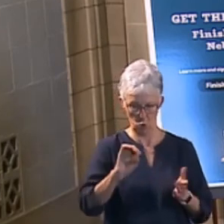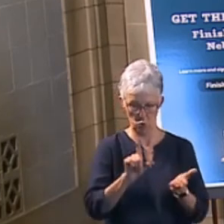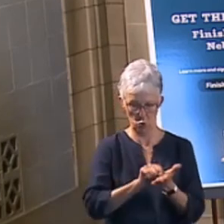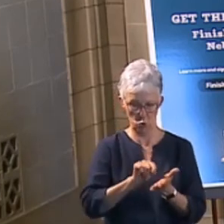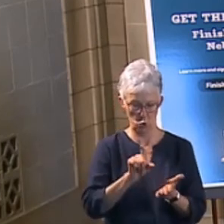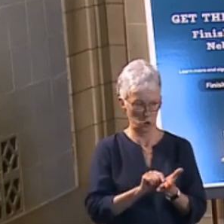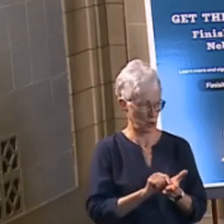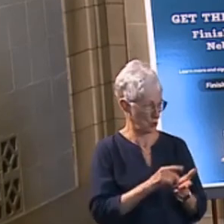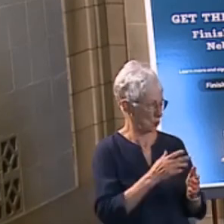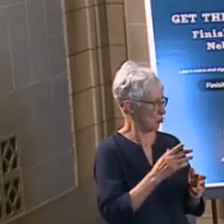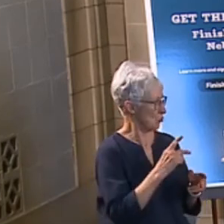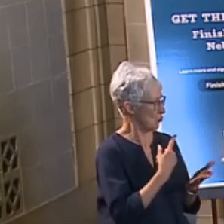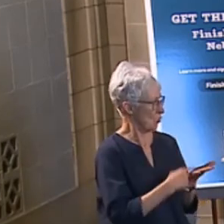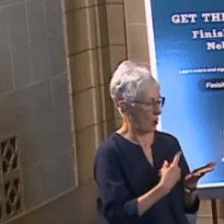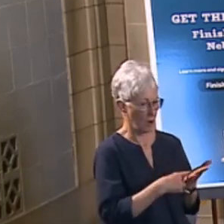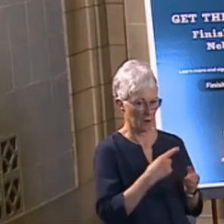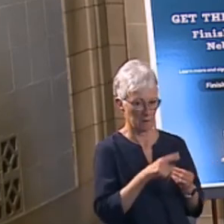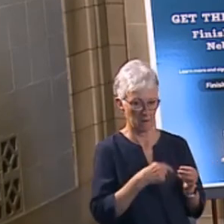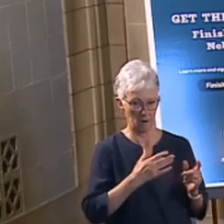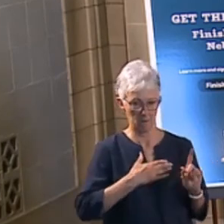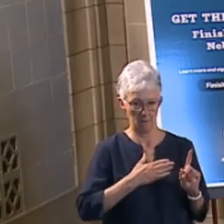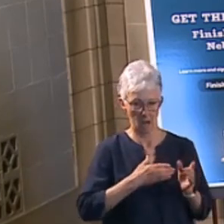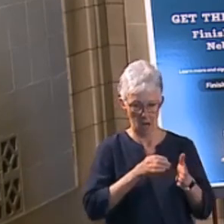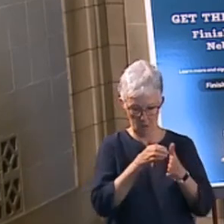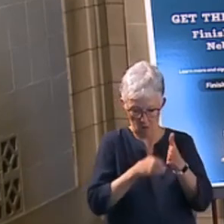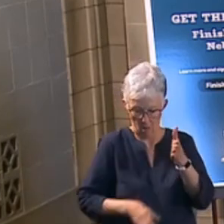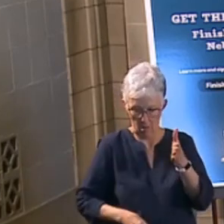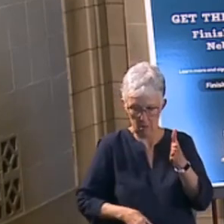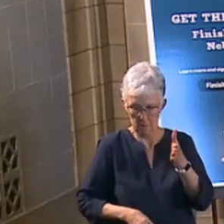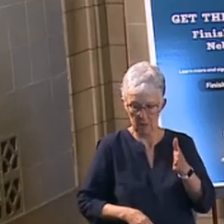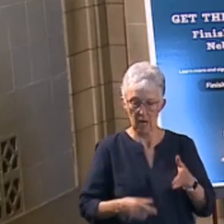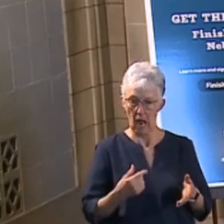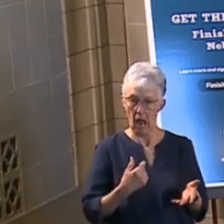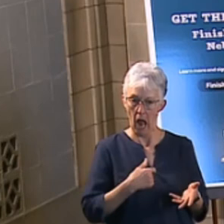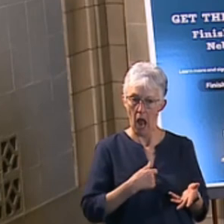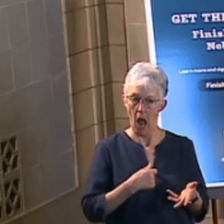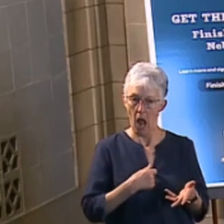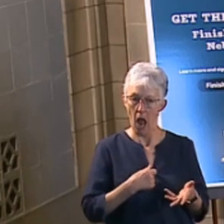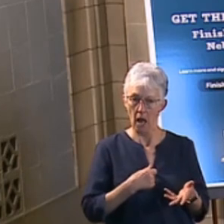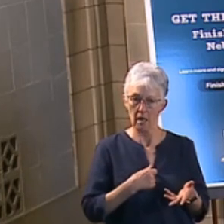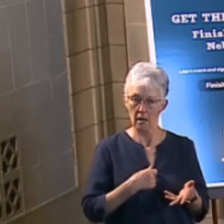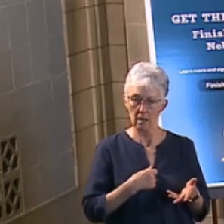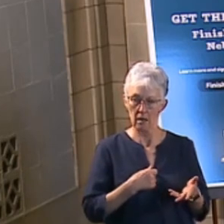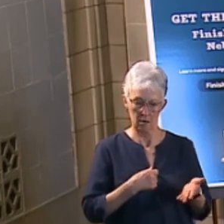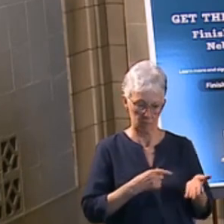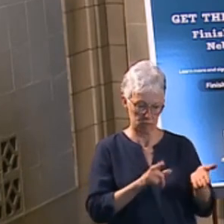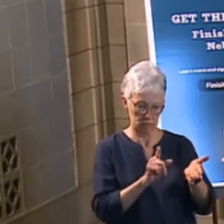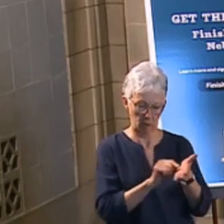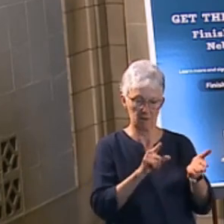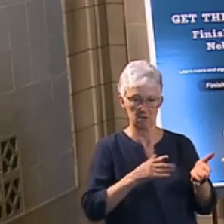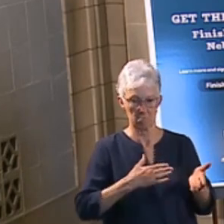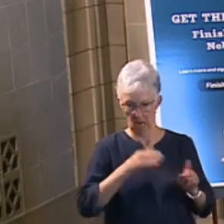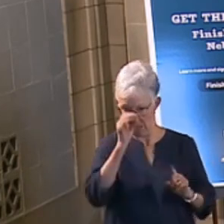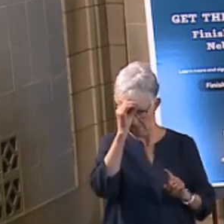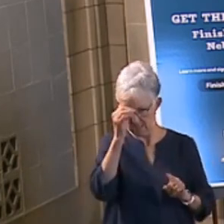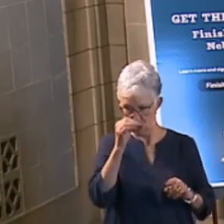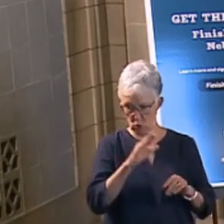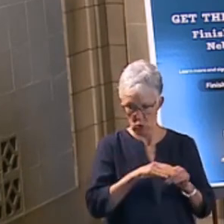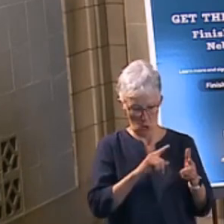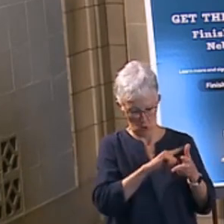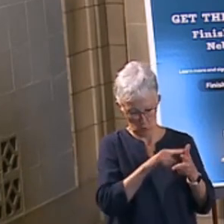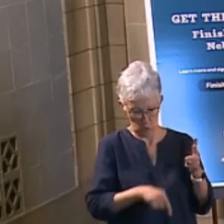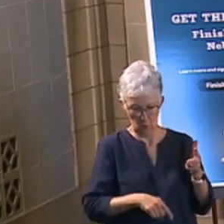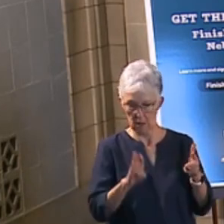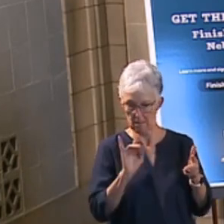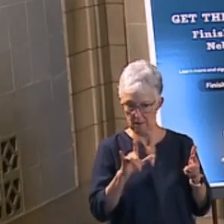my column where I weighed in on three different bills. Those were all bills I'd weighed in on in the past. So, for example, it's been very clear that I oppose